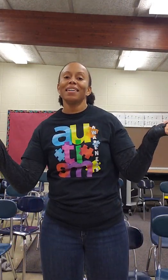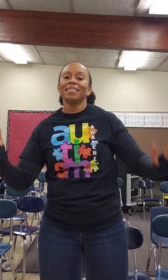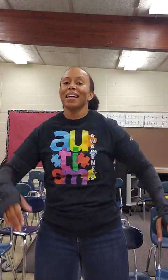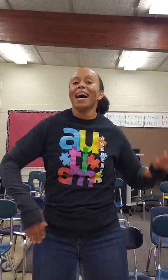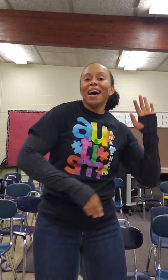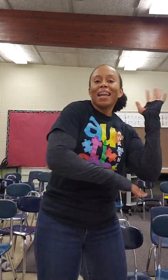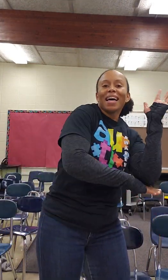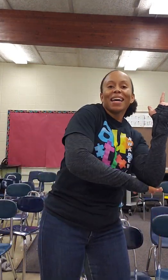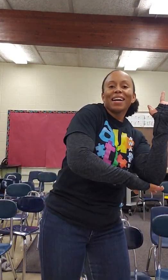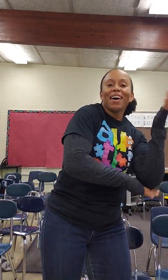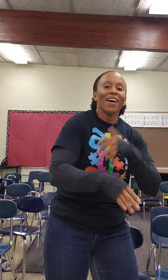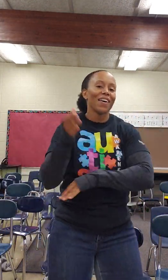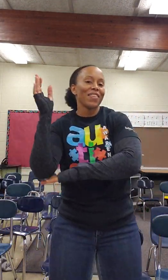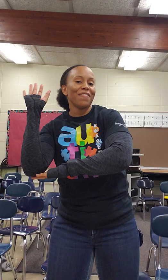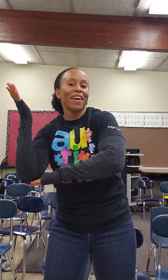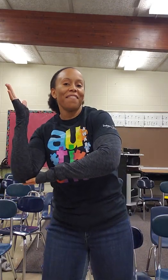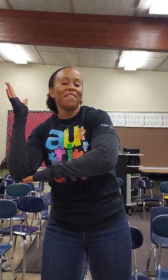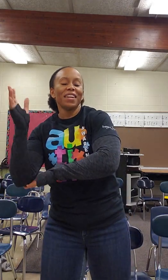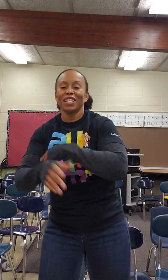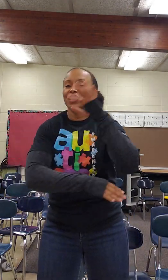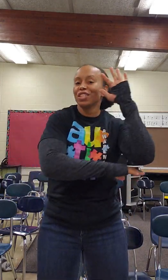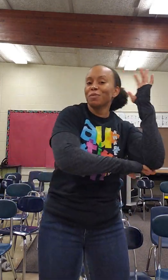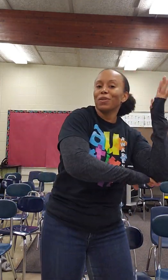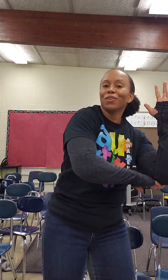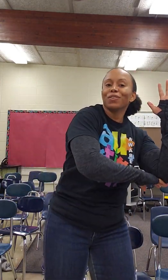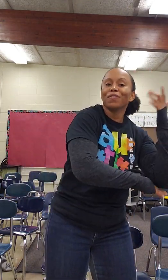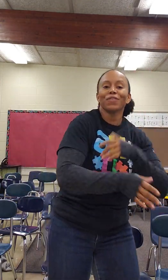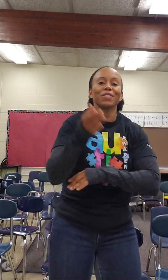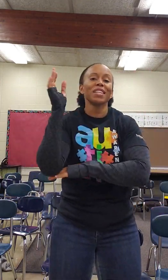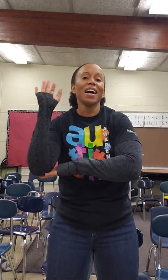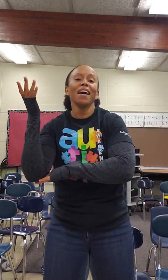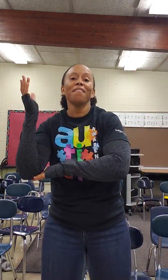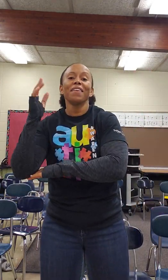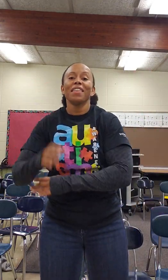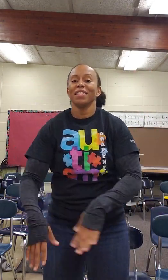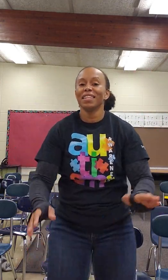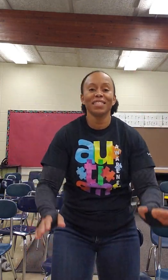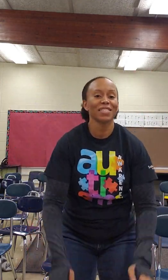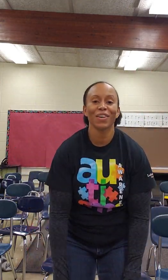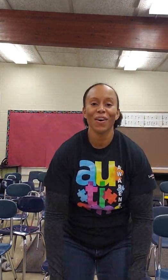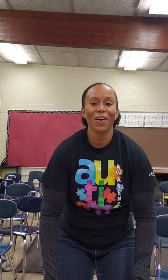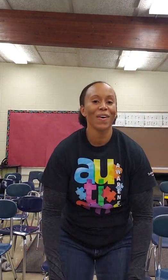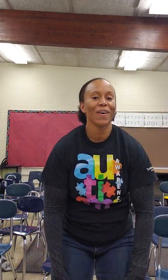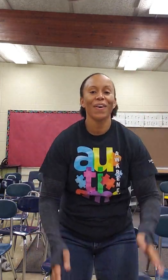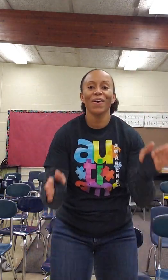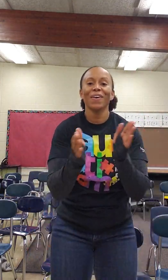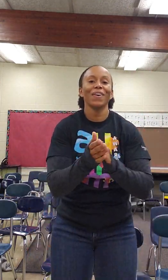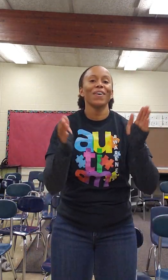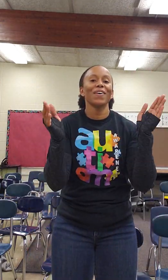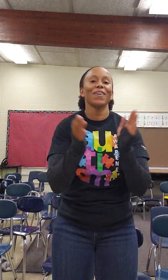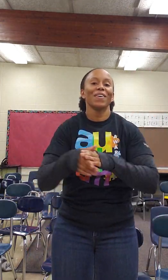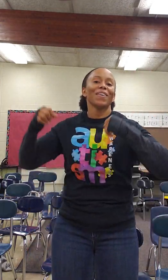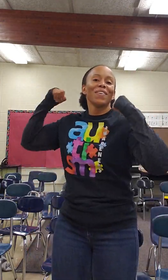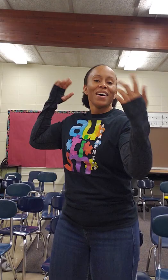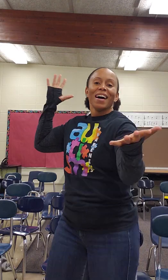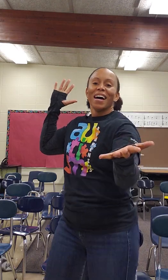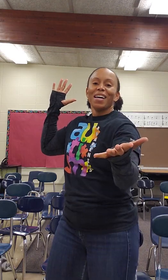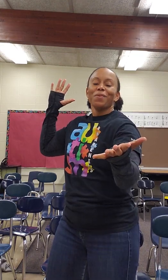I like all the fluff. It's such beautiful stuff. It's snow. It